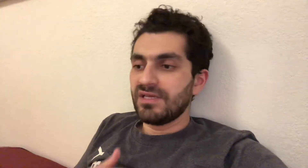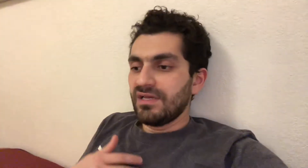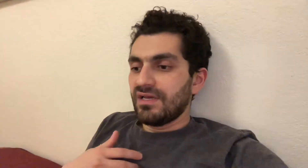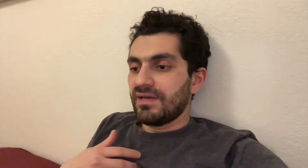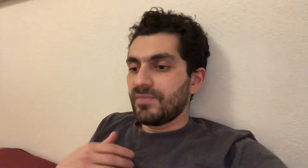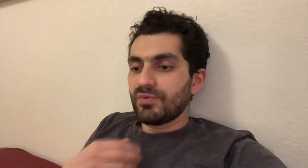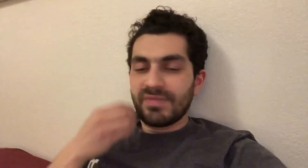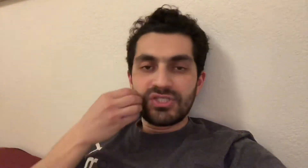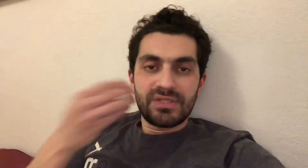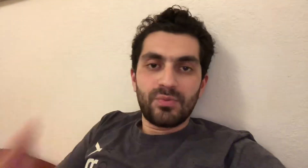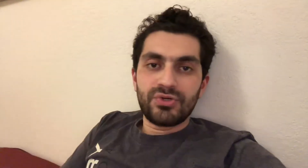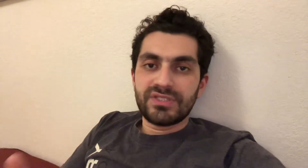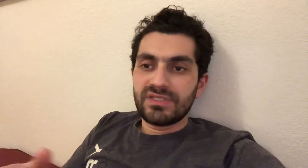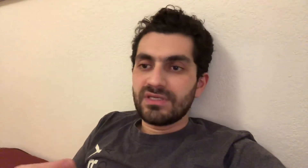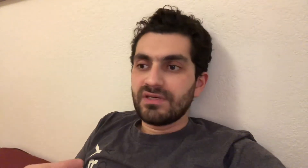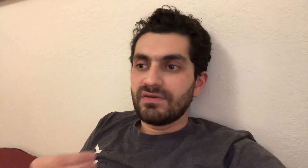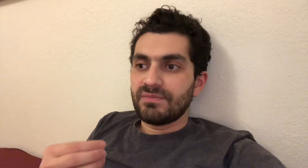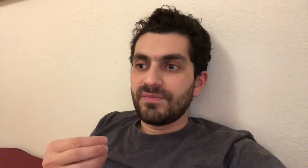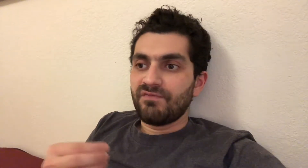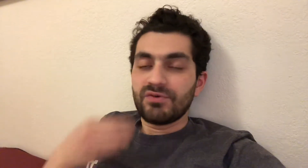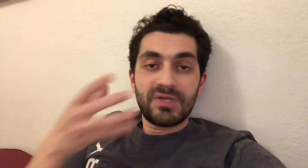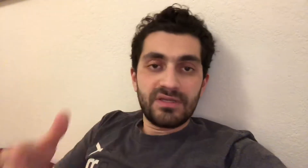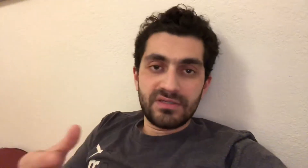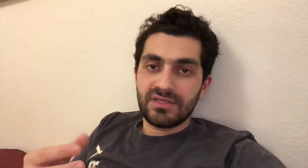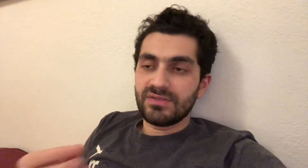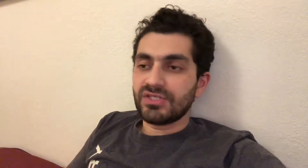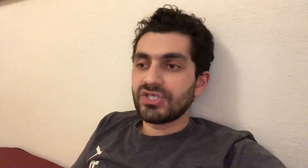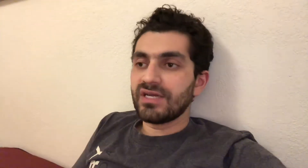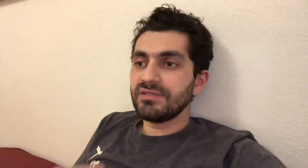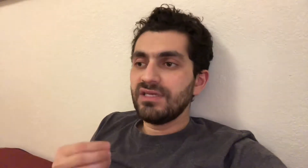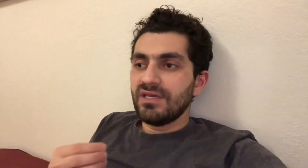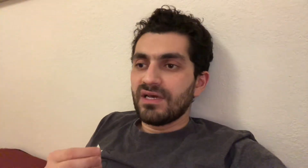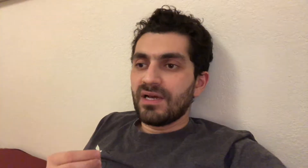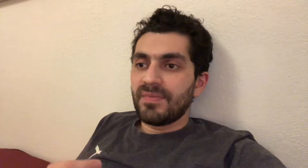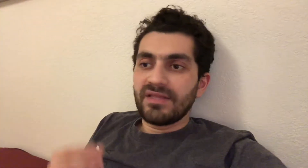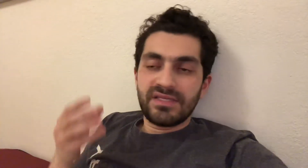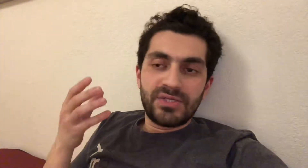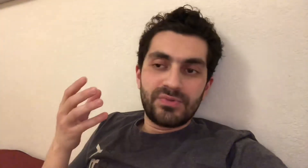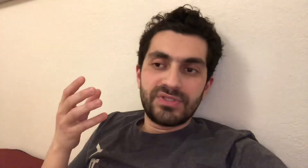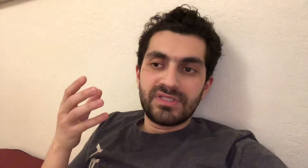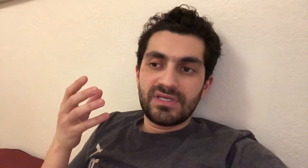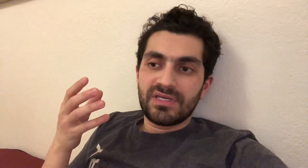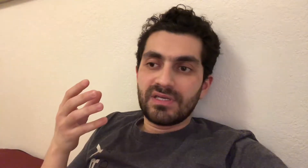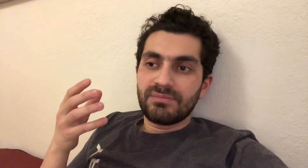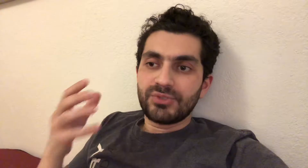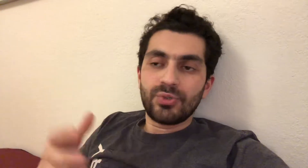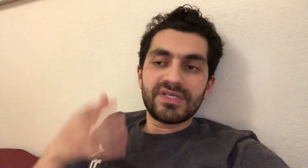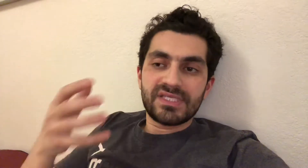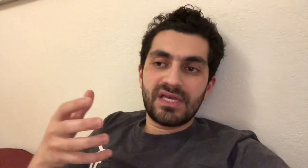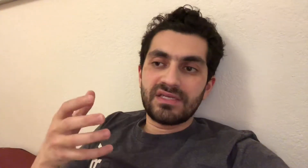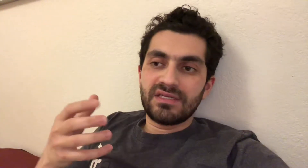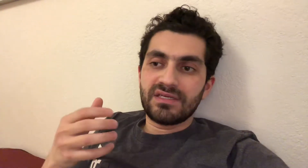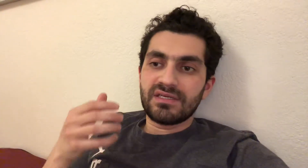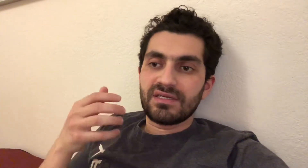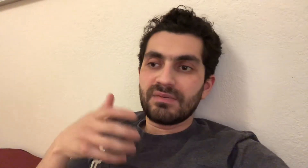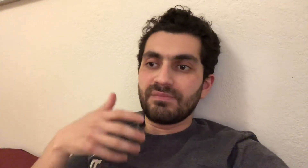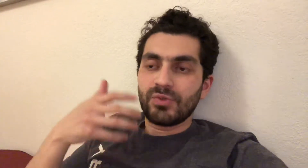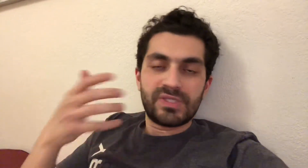you would mention the word verbally to the child and then you would show the sign using